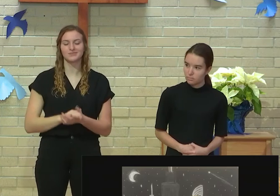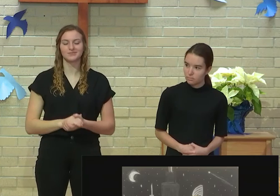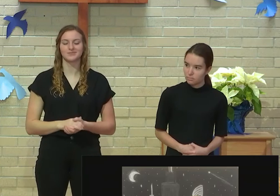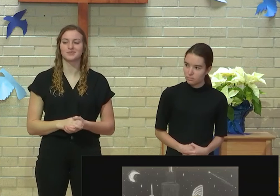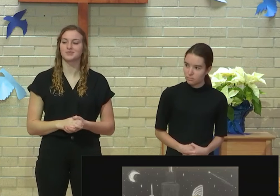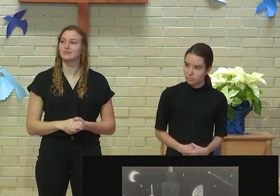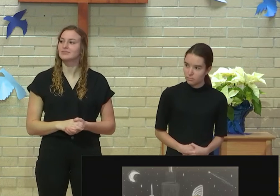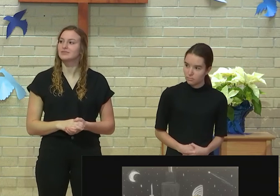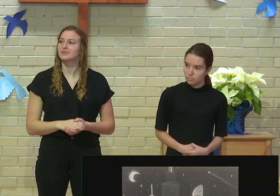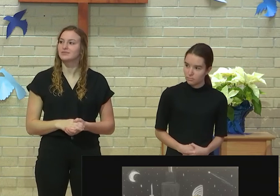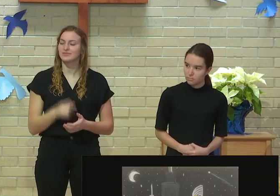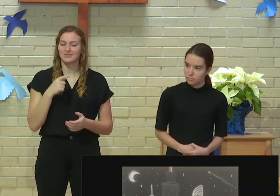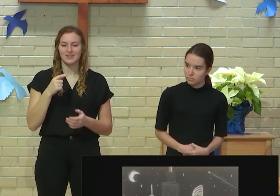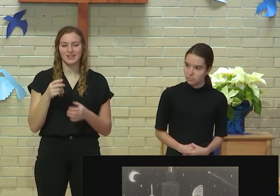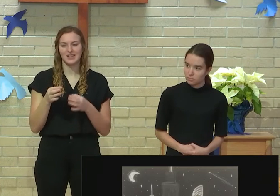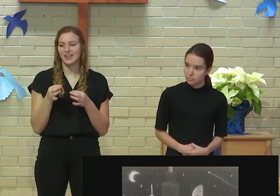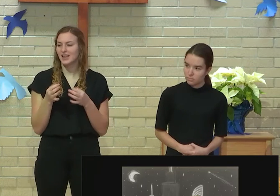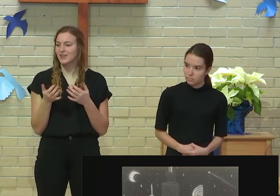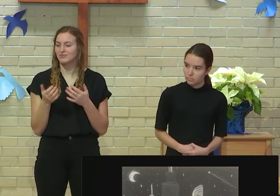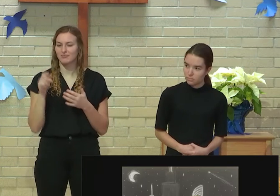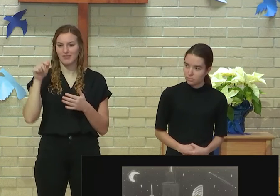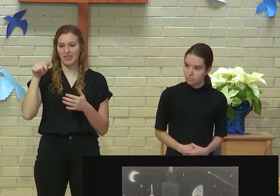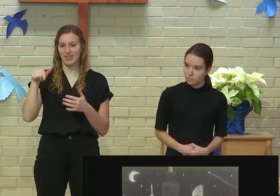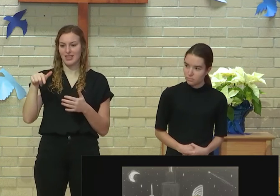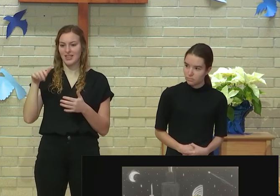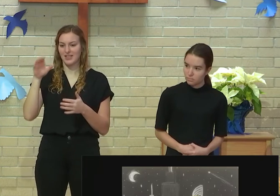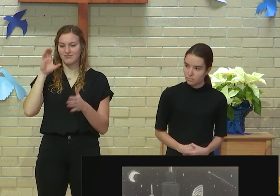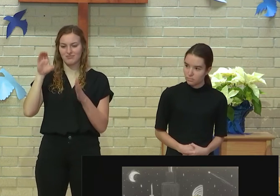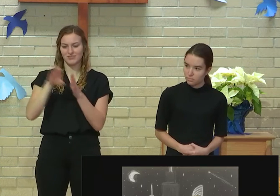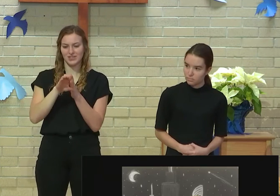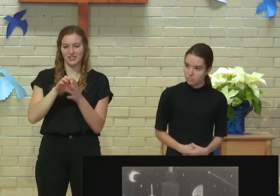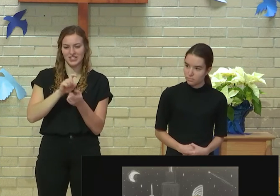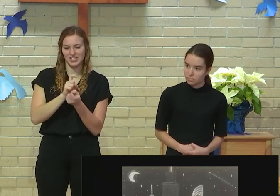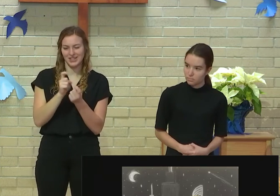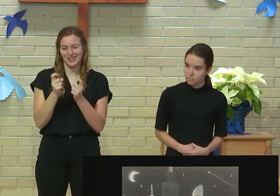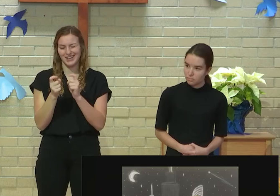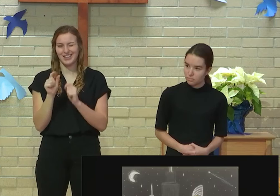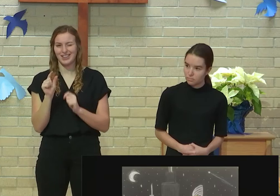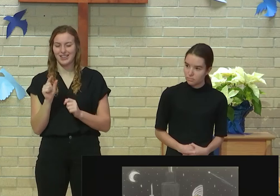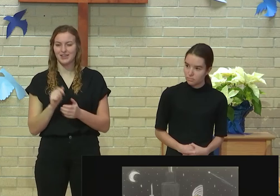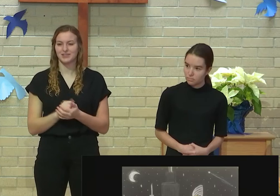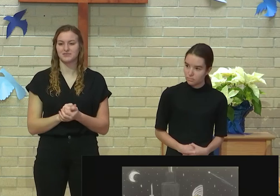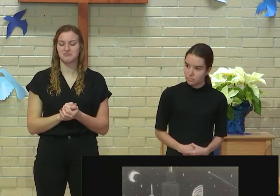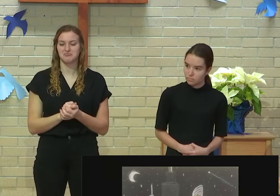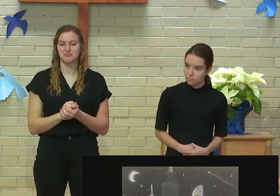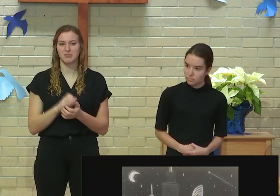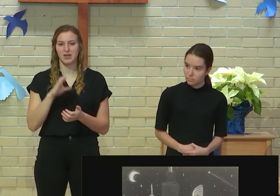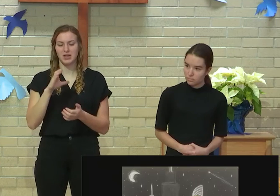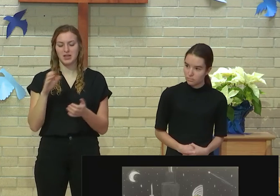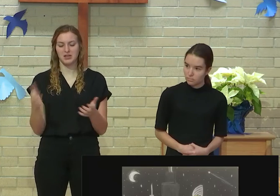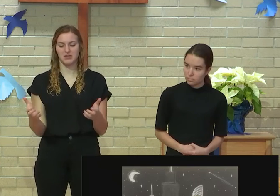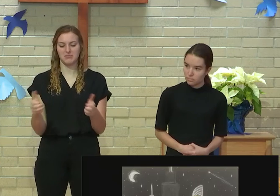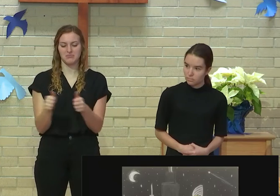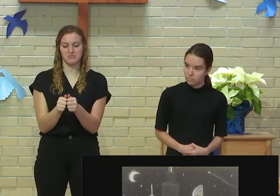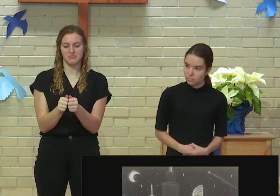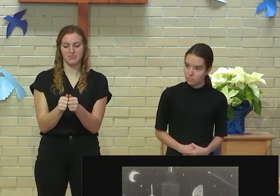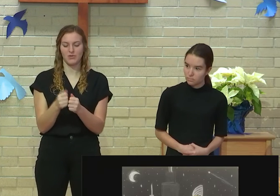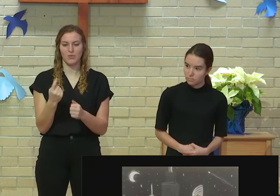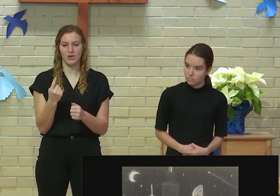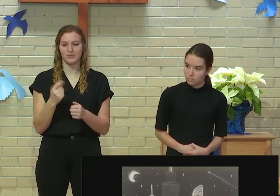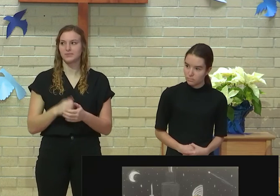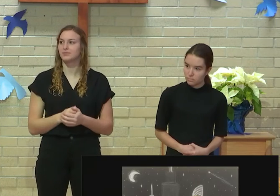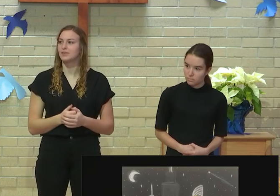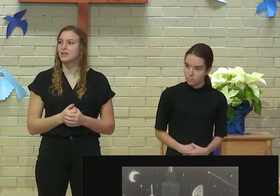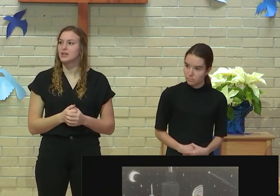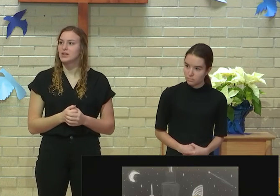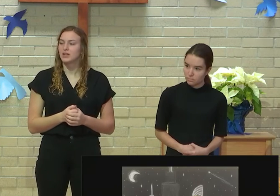And I decided to take that image and twist it a little bit and kind of create a combination of things. So this piece is